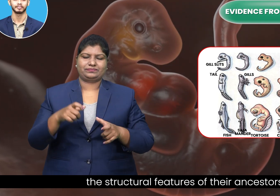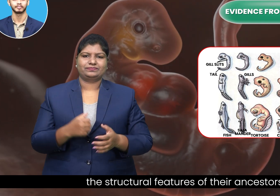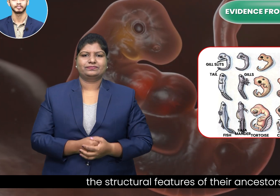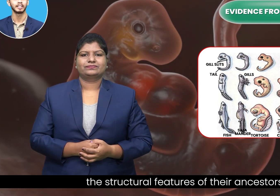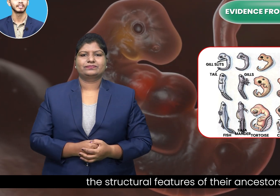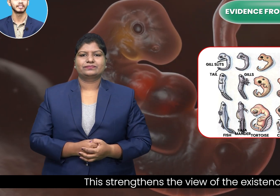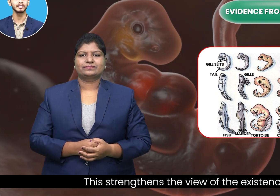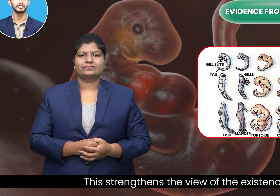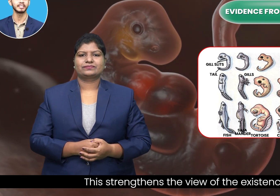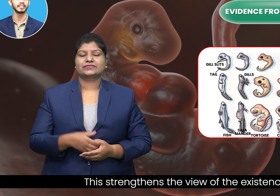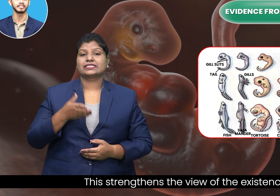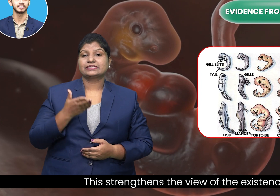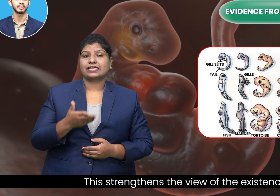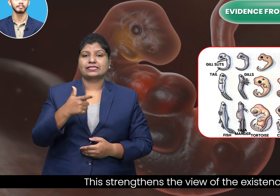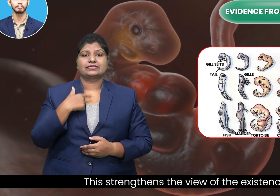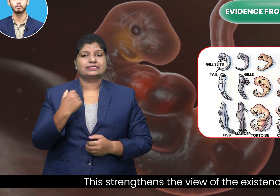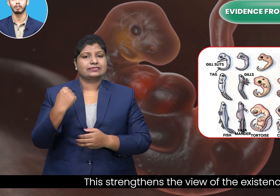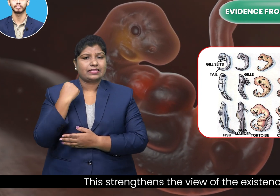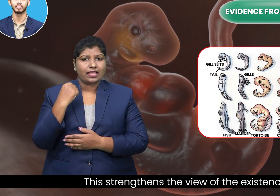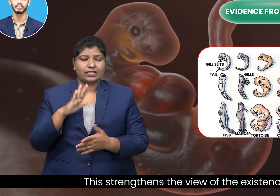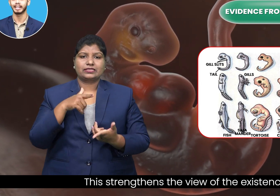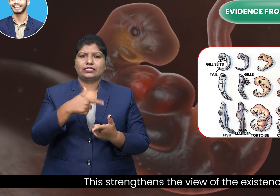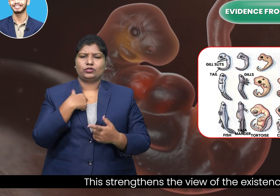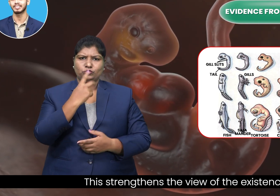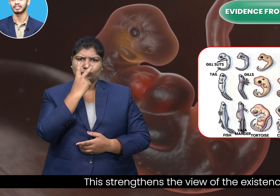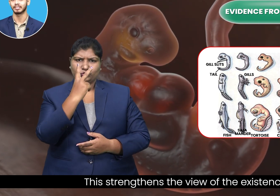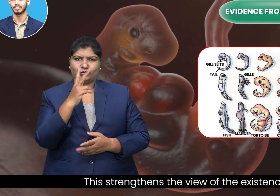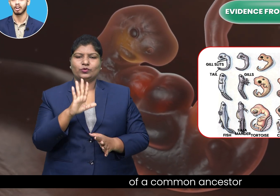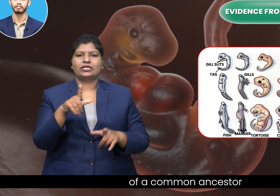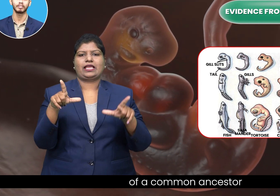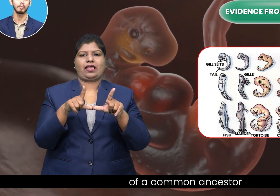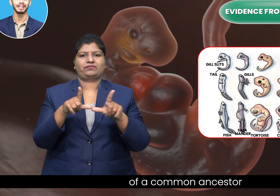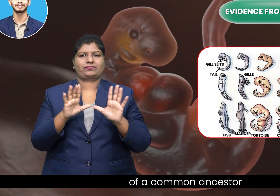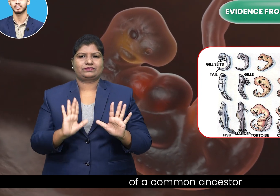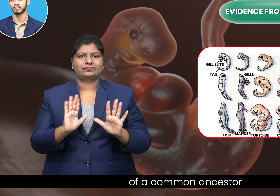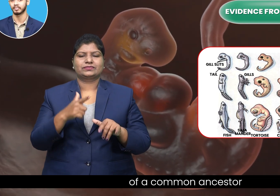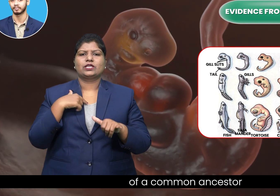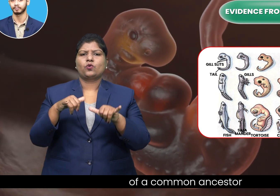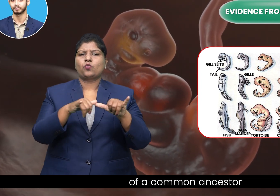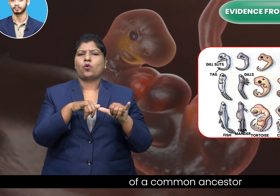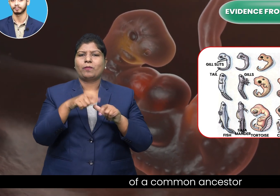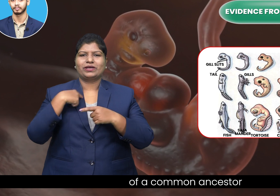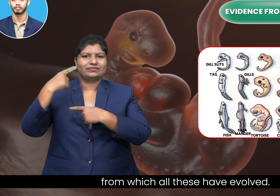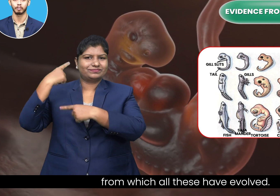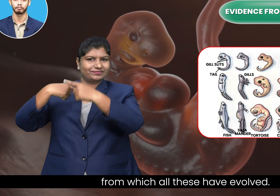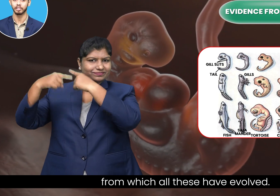this strengthens the view of the existence of a common ancestor from which